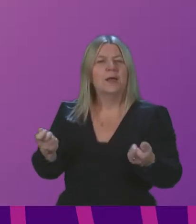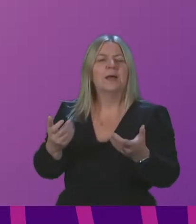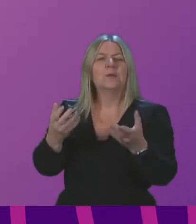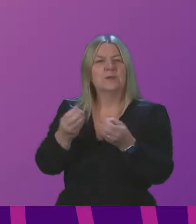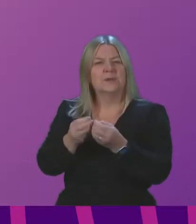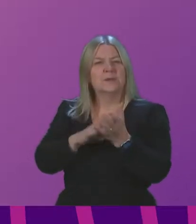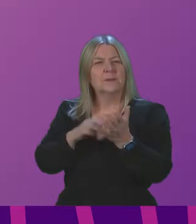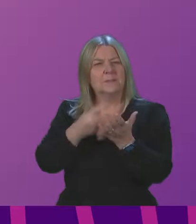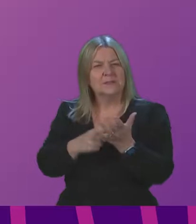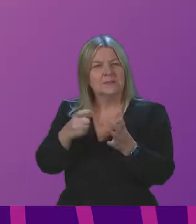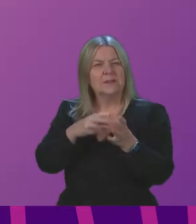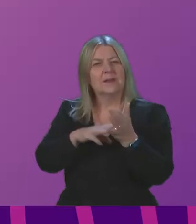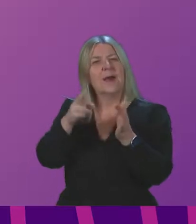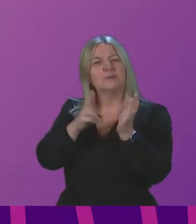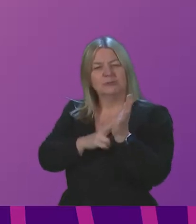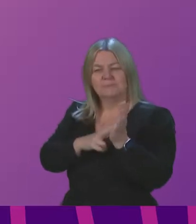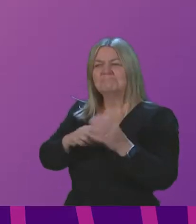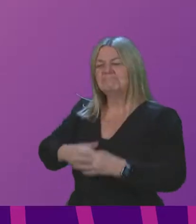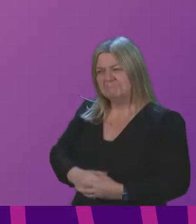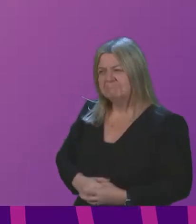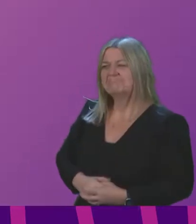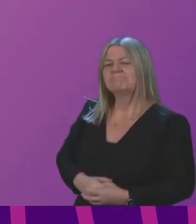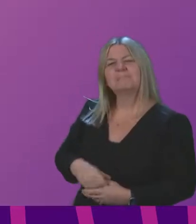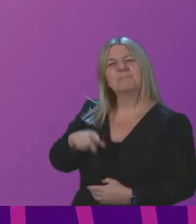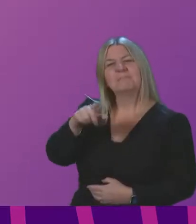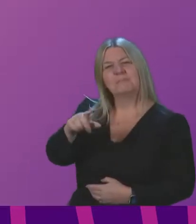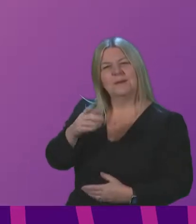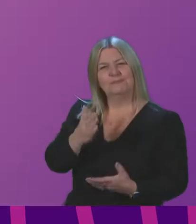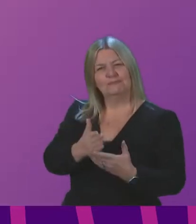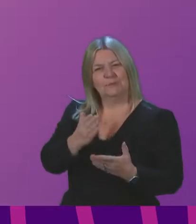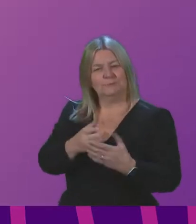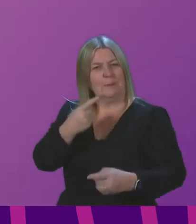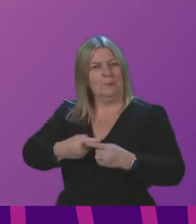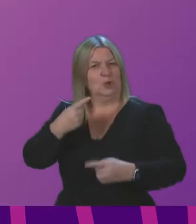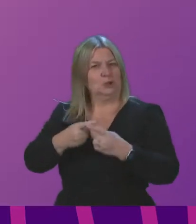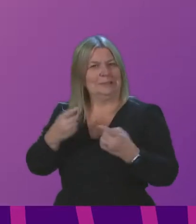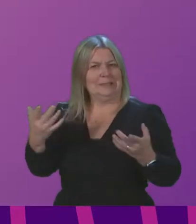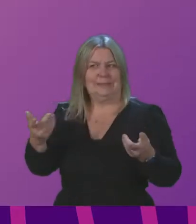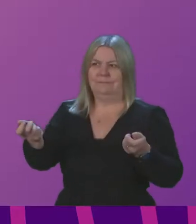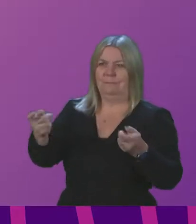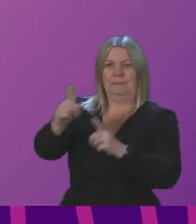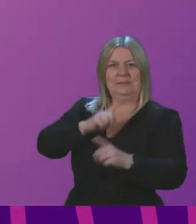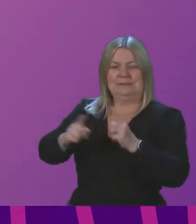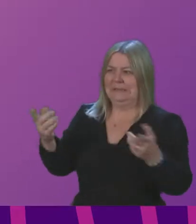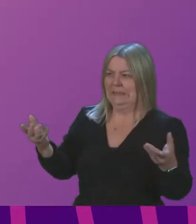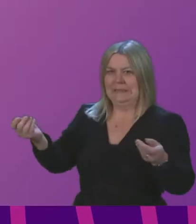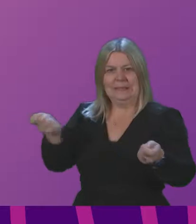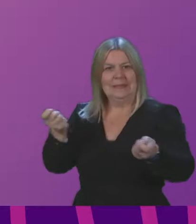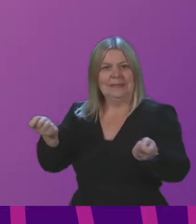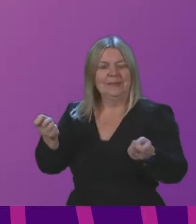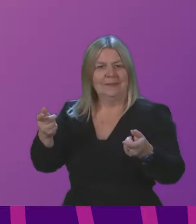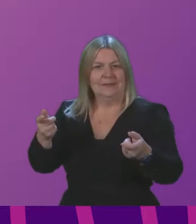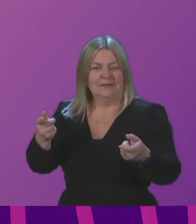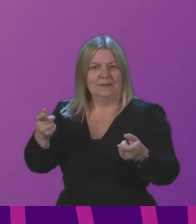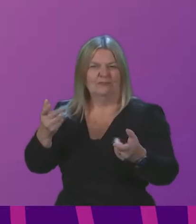much as an emergency committee to consider the changes and regulations brought in to try to cope with and thwart the virus as it spread